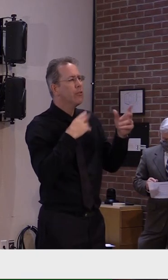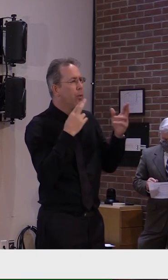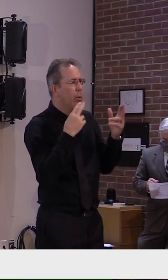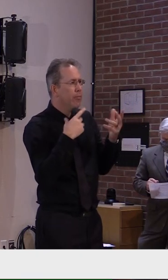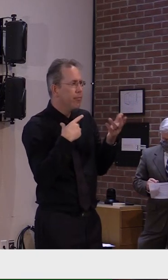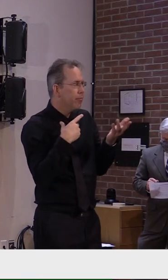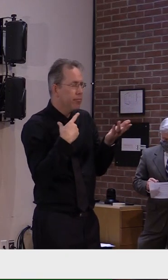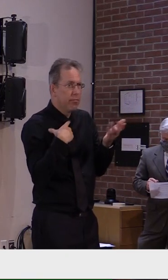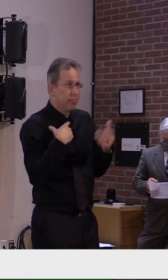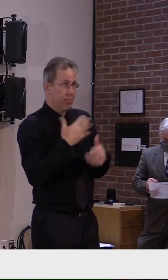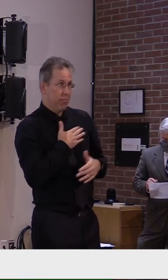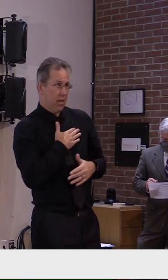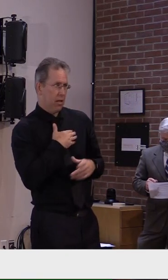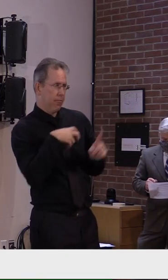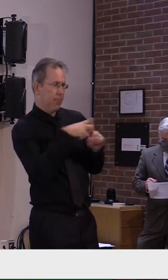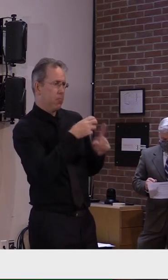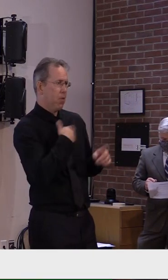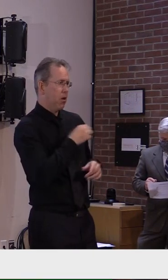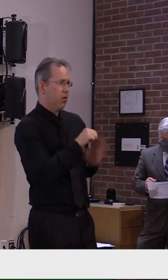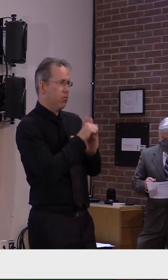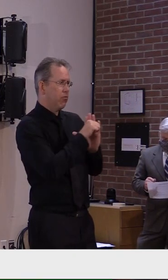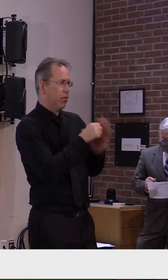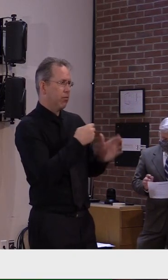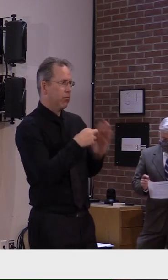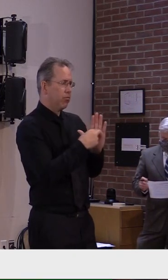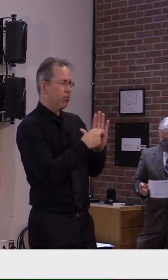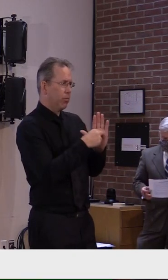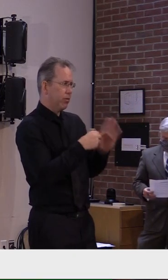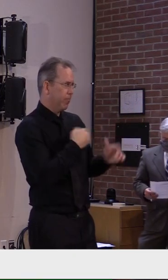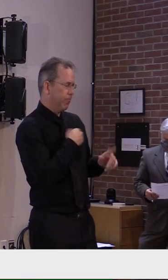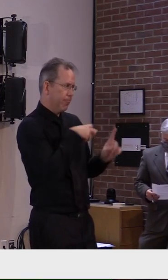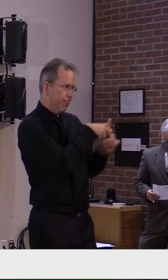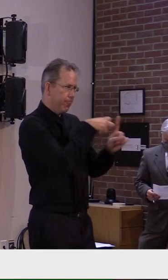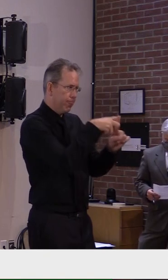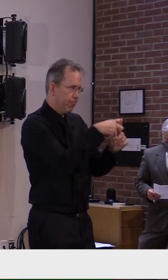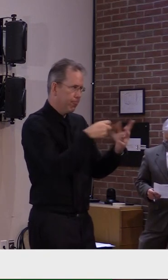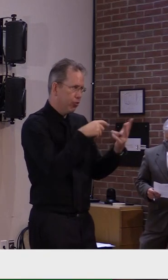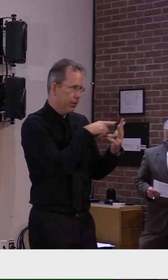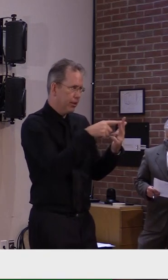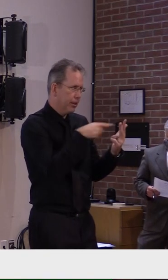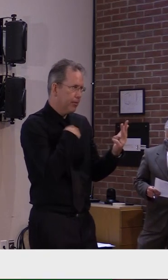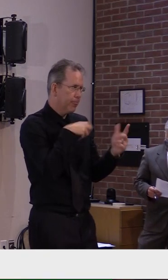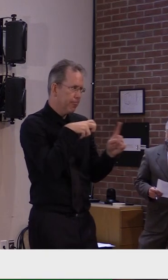something might get accomplished in the lame duck session, but time will tell.